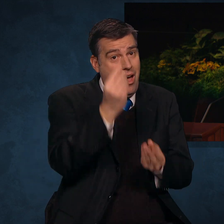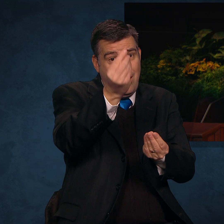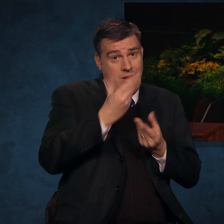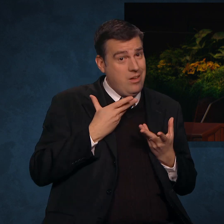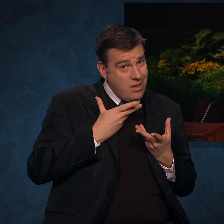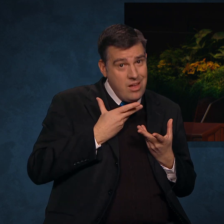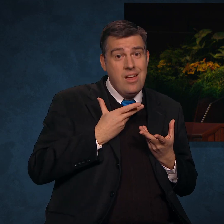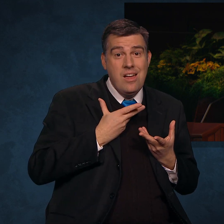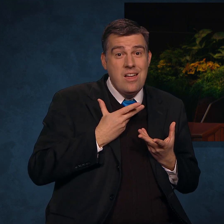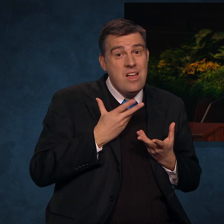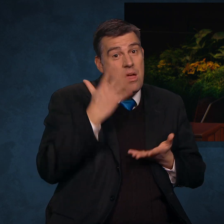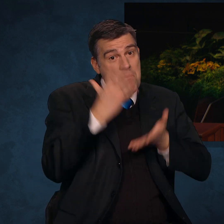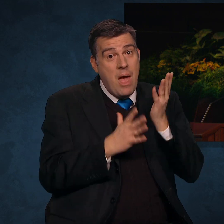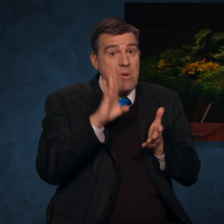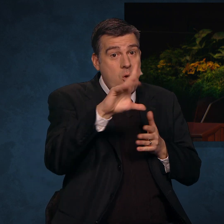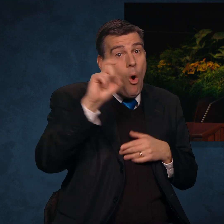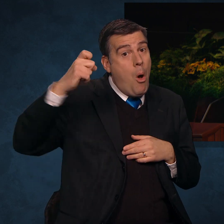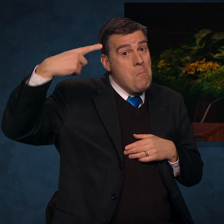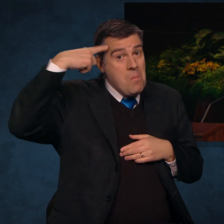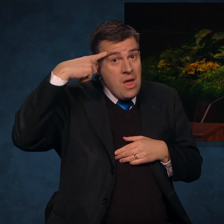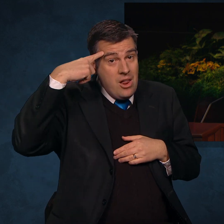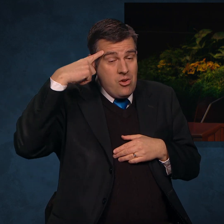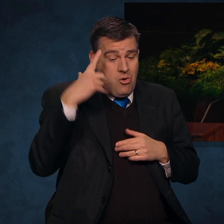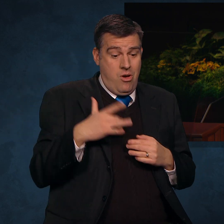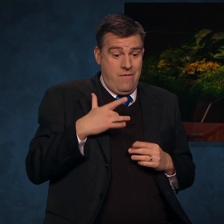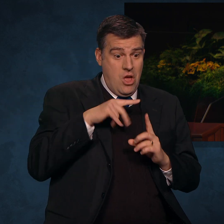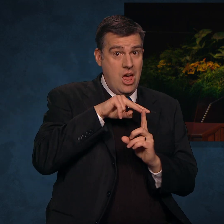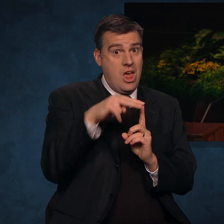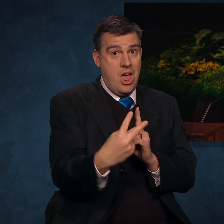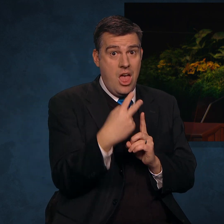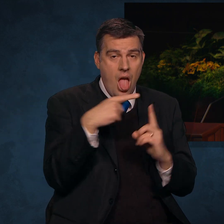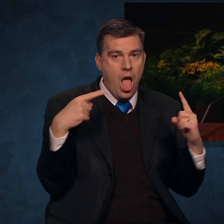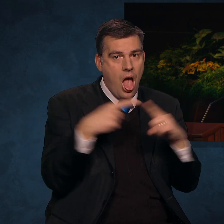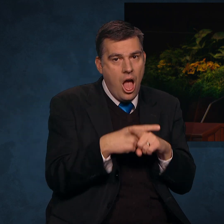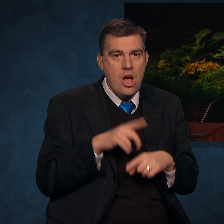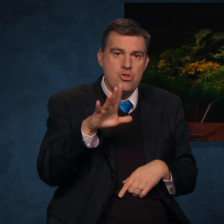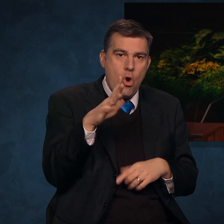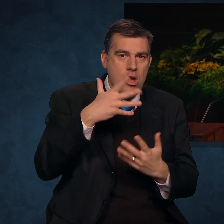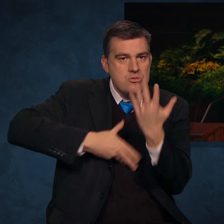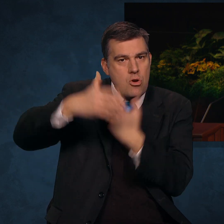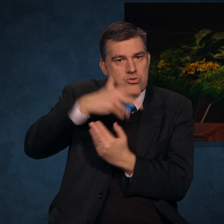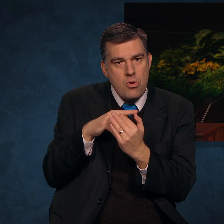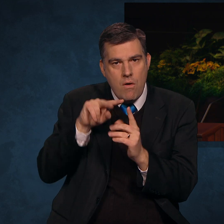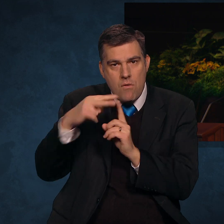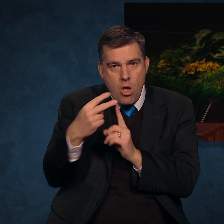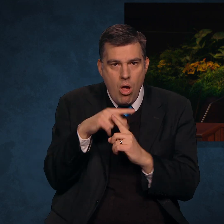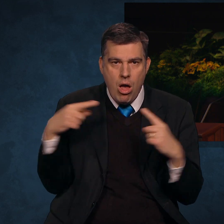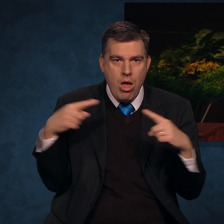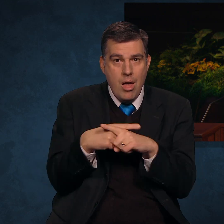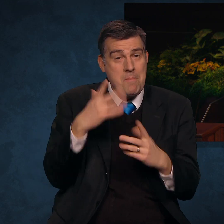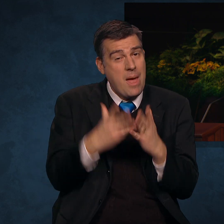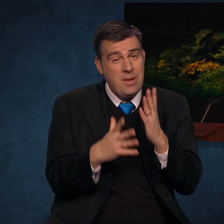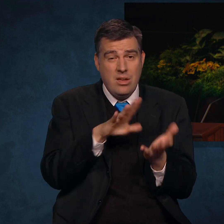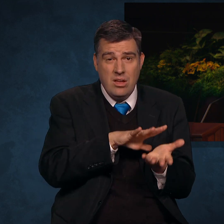It may contradict your political views, your social views, interfere with your social life.